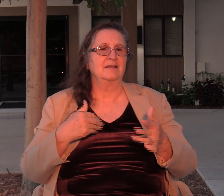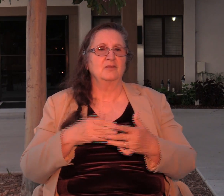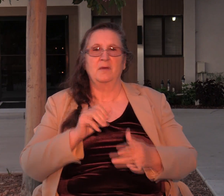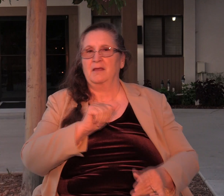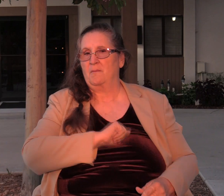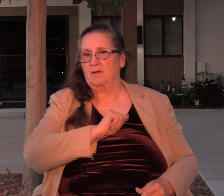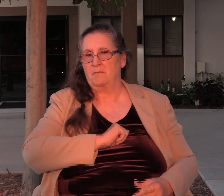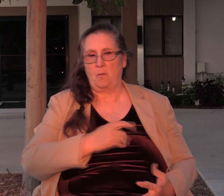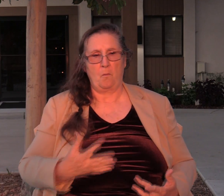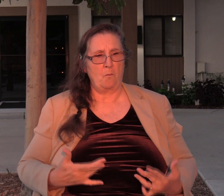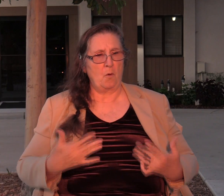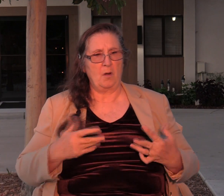burning this world down